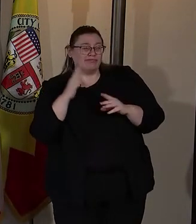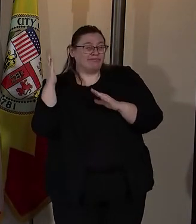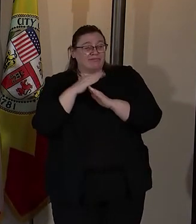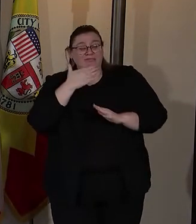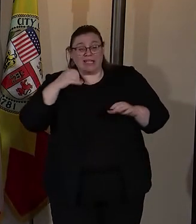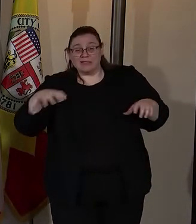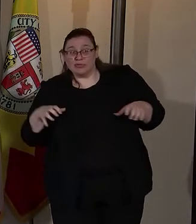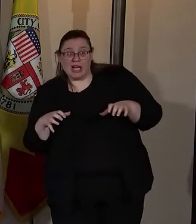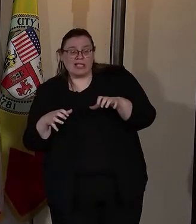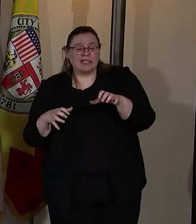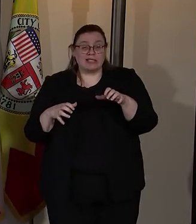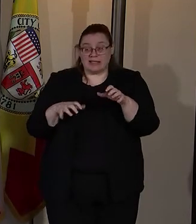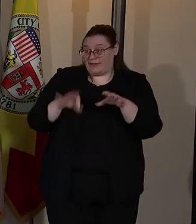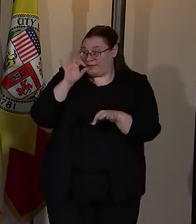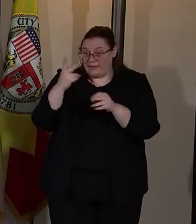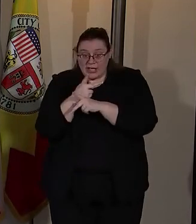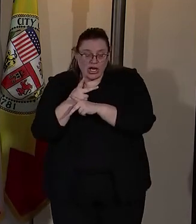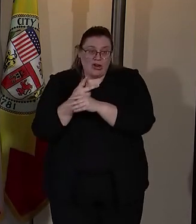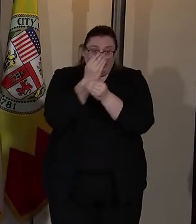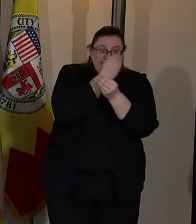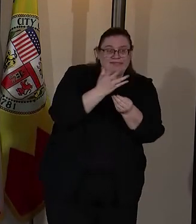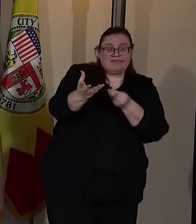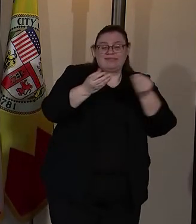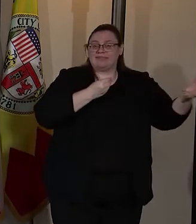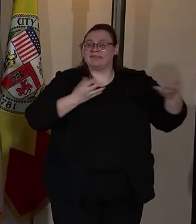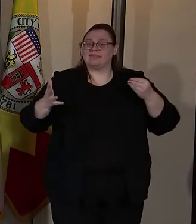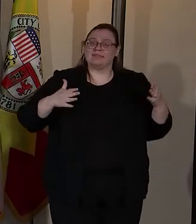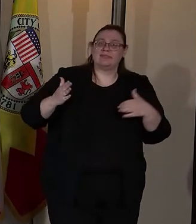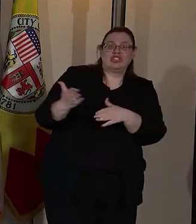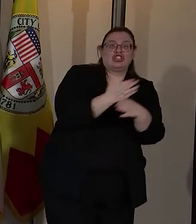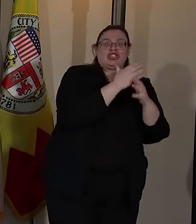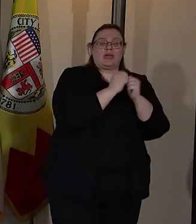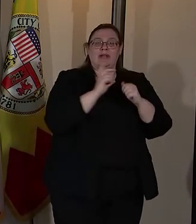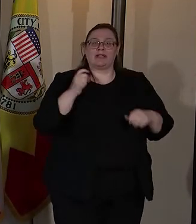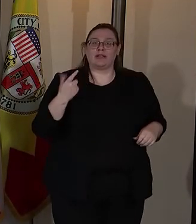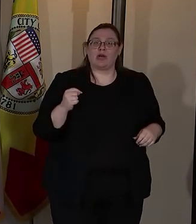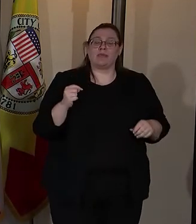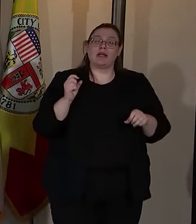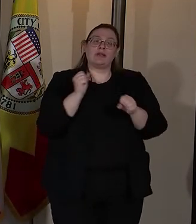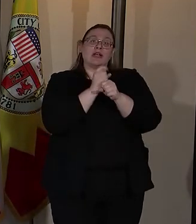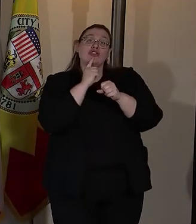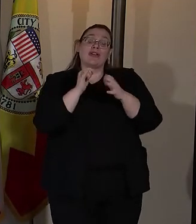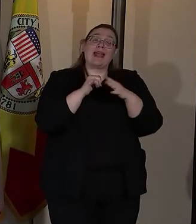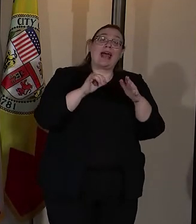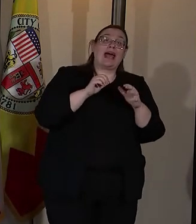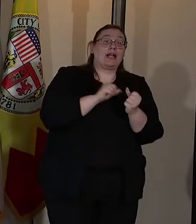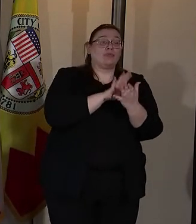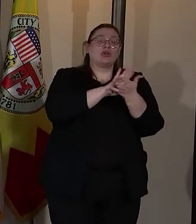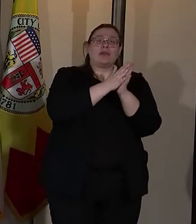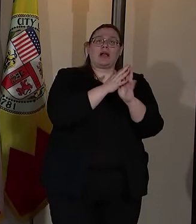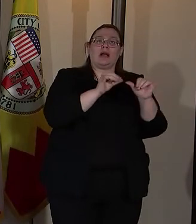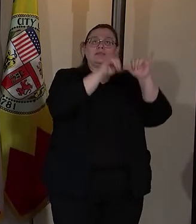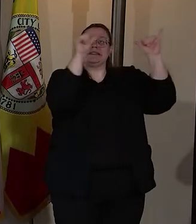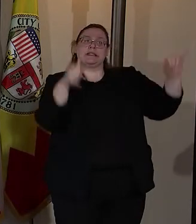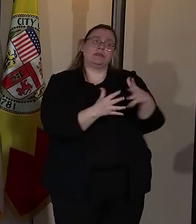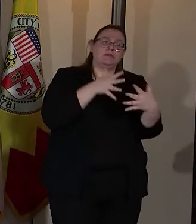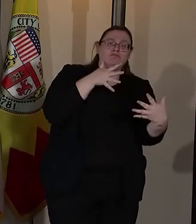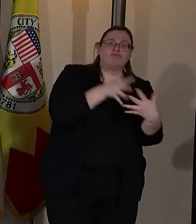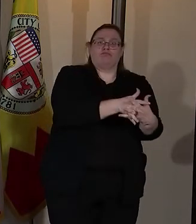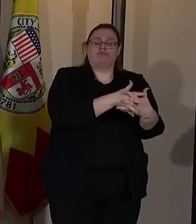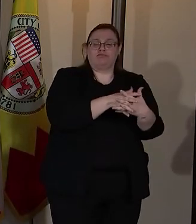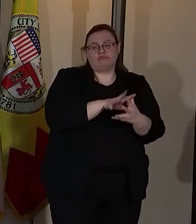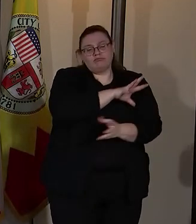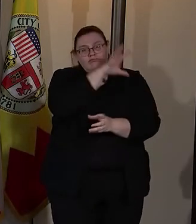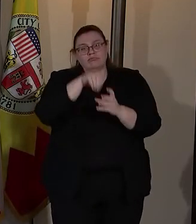and share them with every corner of this department. To institutionalize an approach and to integrate the CSP training and